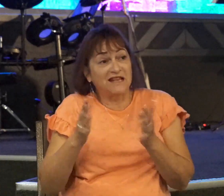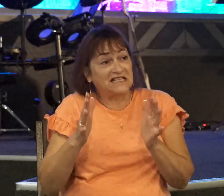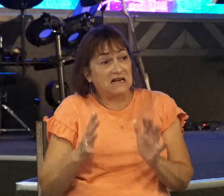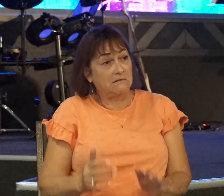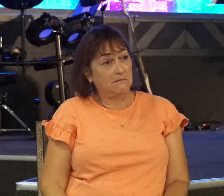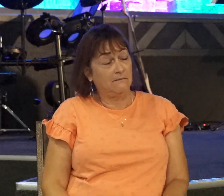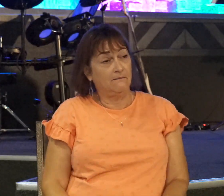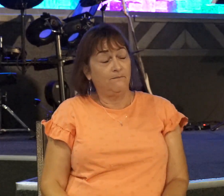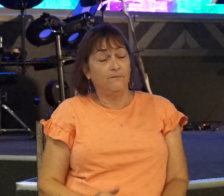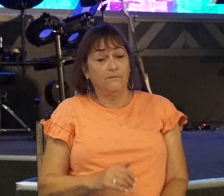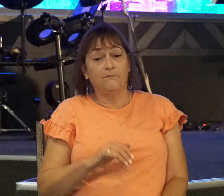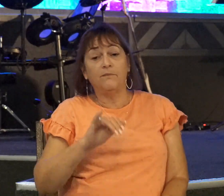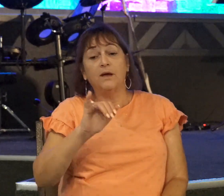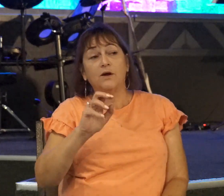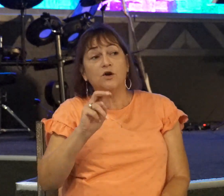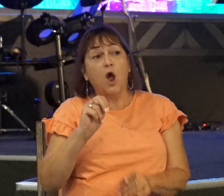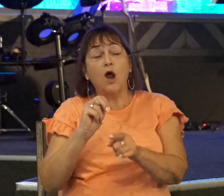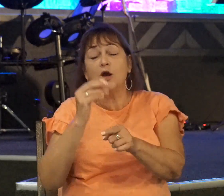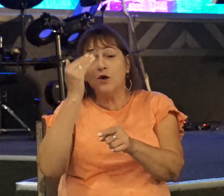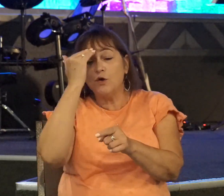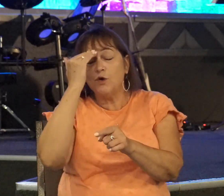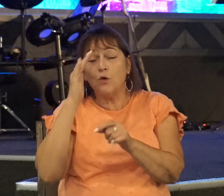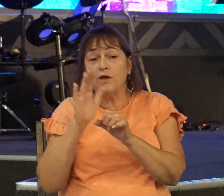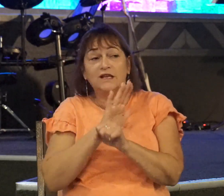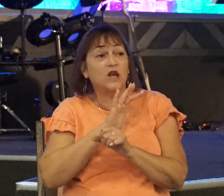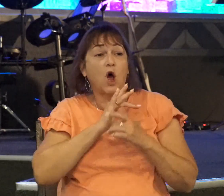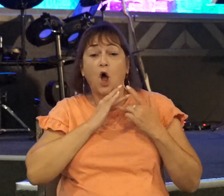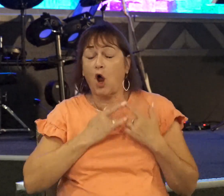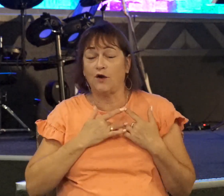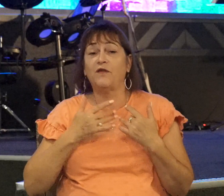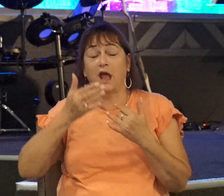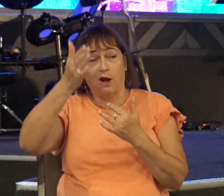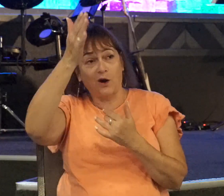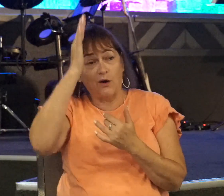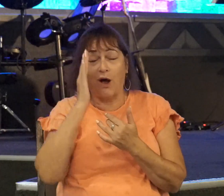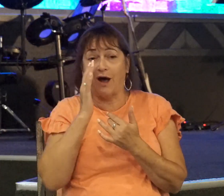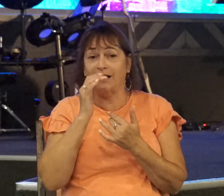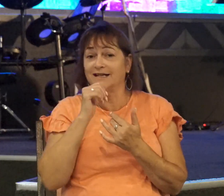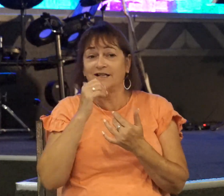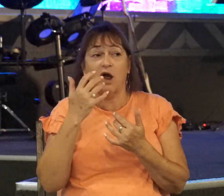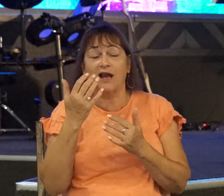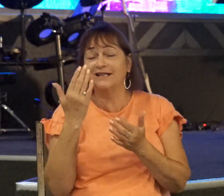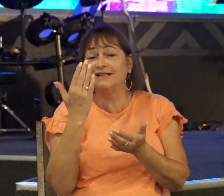But Jonathan knew with his whole heart that God isn't restrained by numbers.